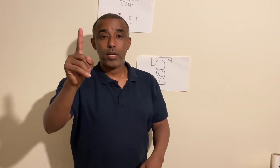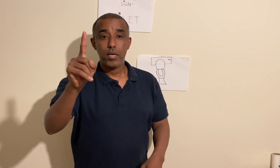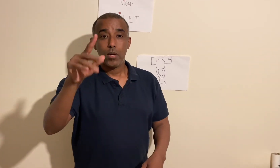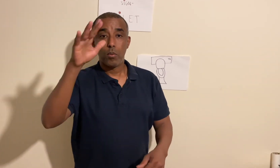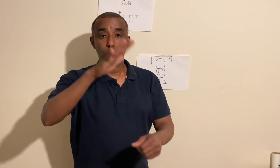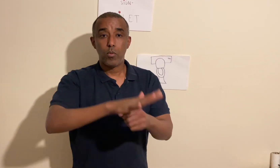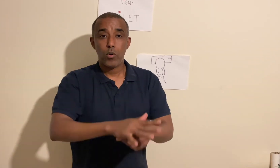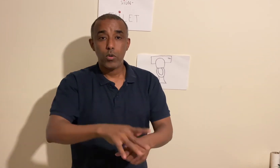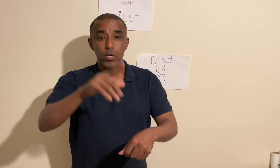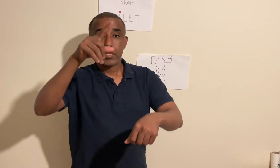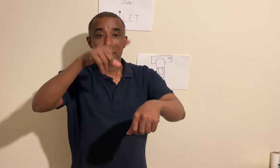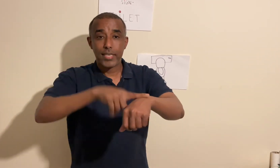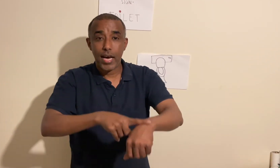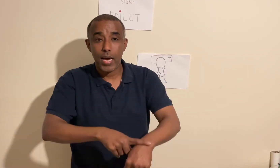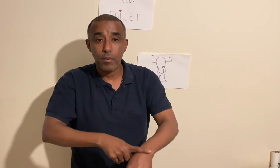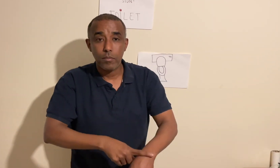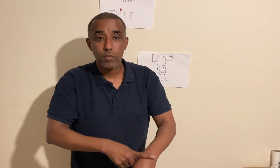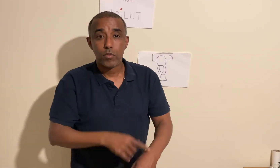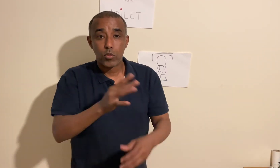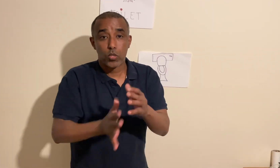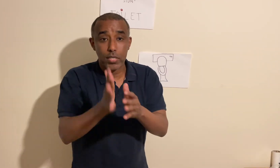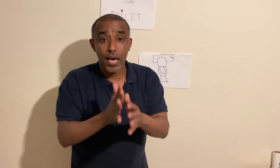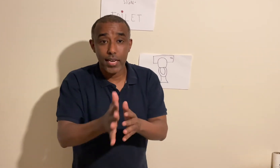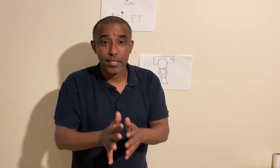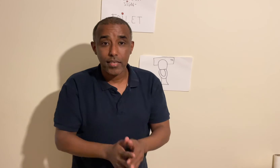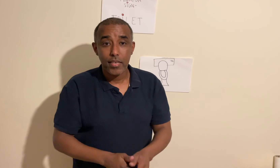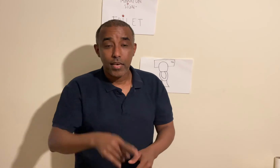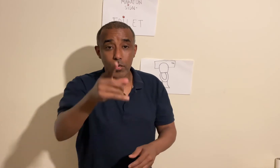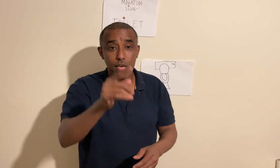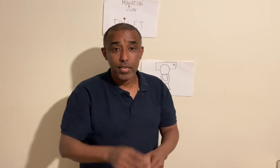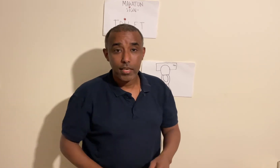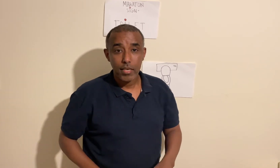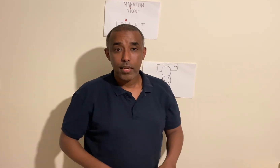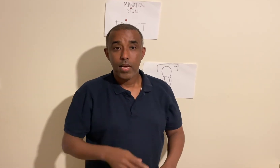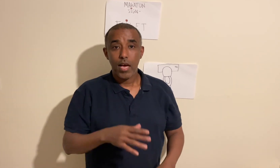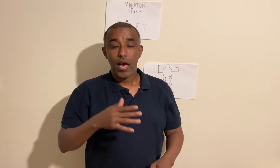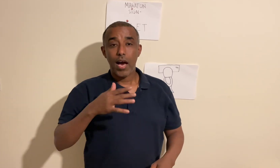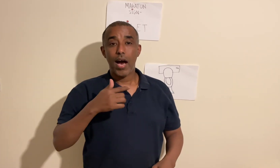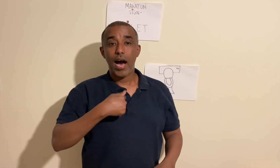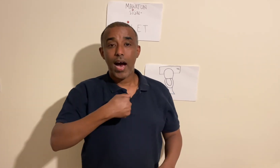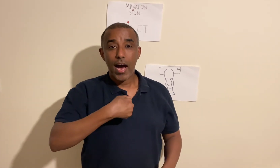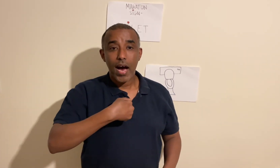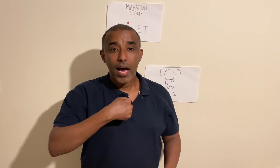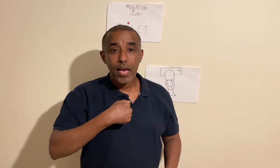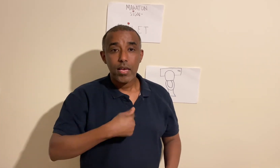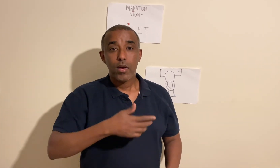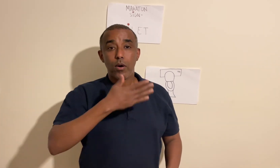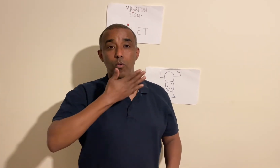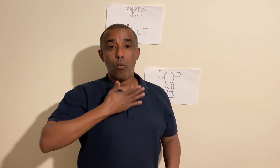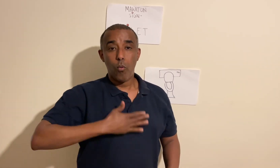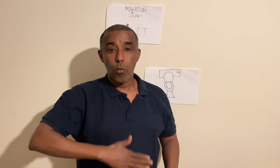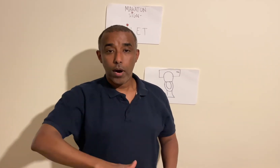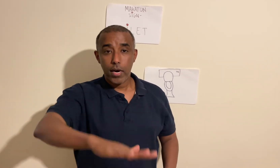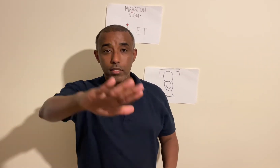One more time to sign it. Are you ready? I want